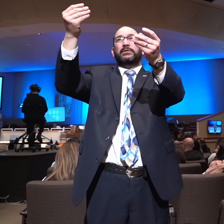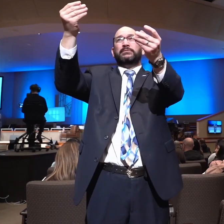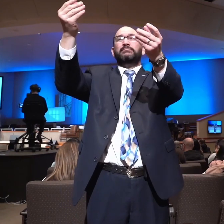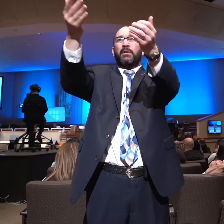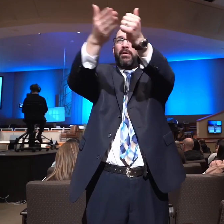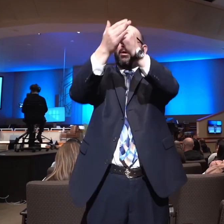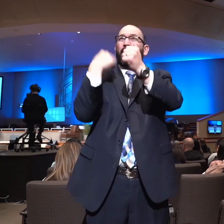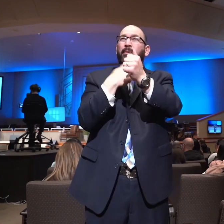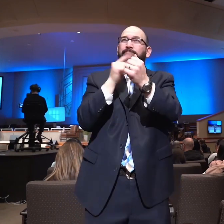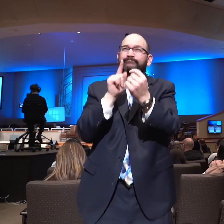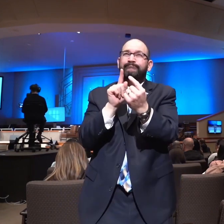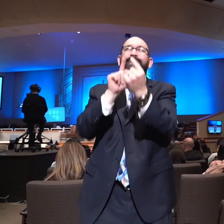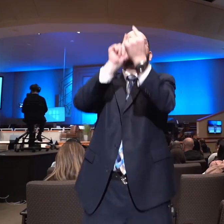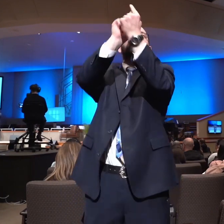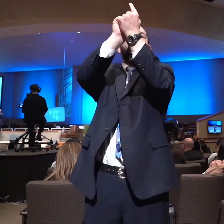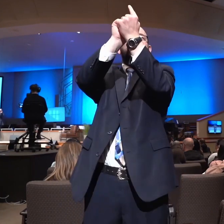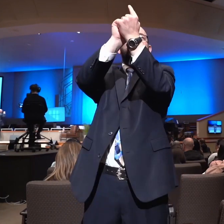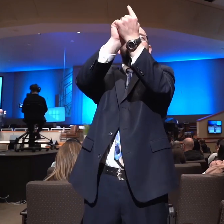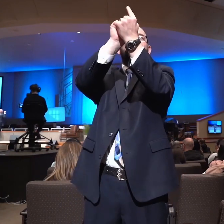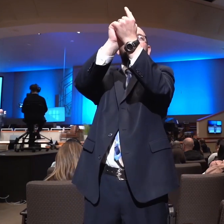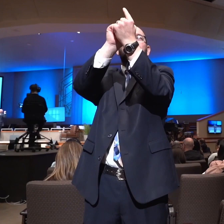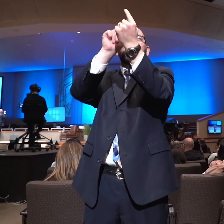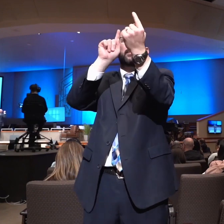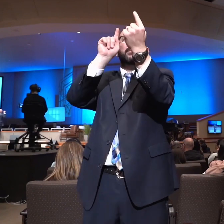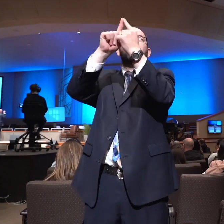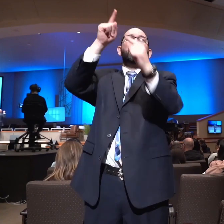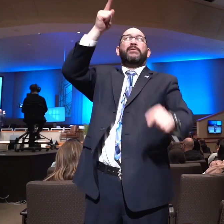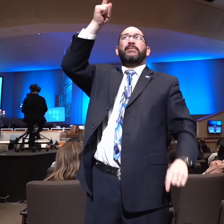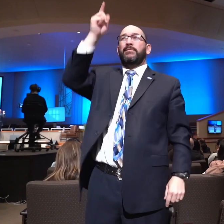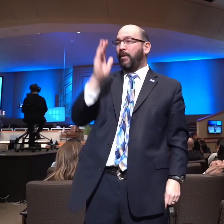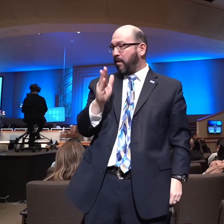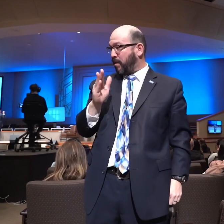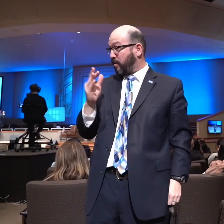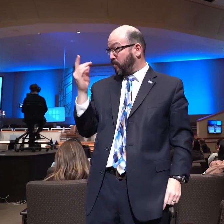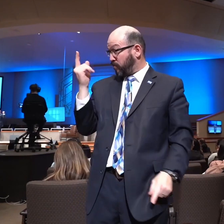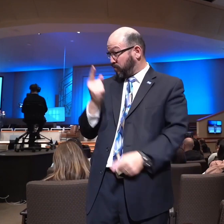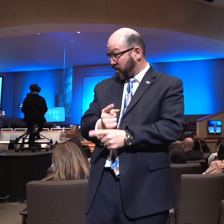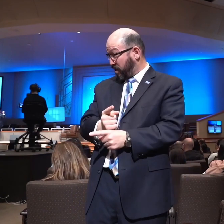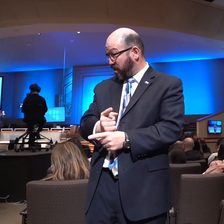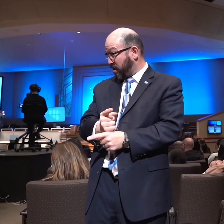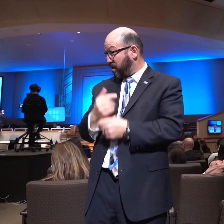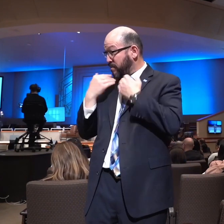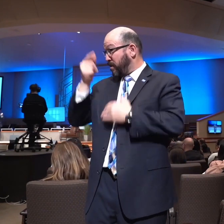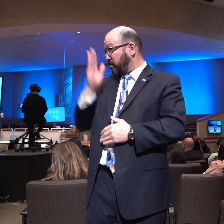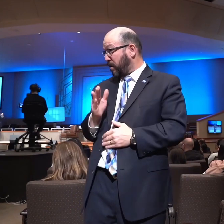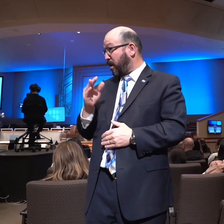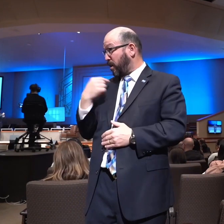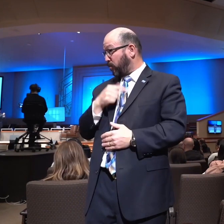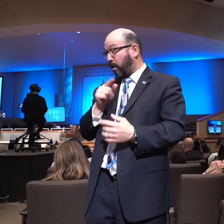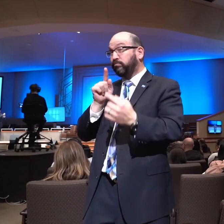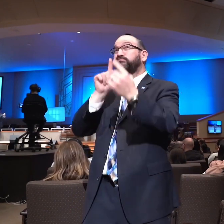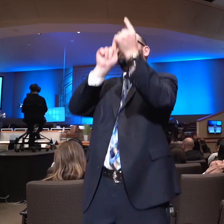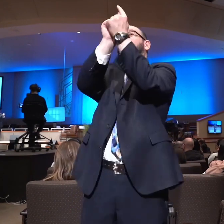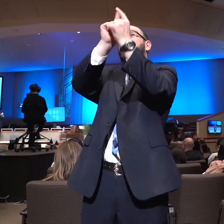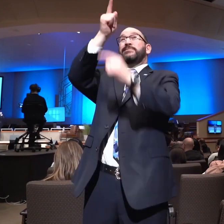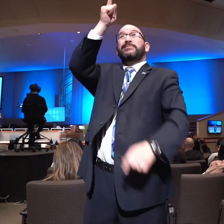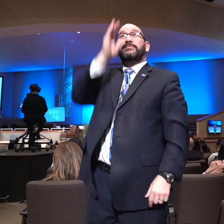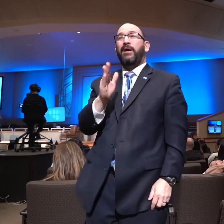He might bring us to God. How many of you are glad He brought you to God? No church can bring you to God. You can't bring